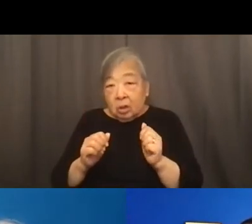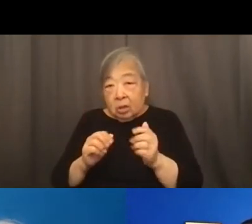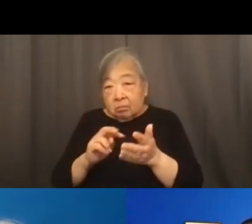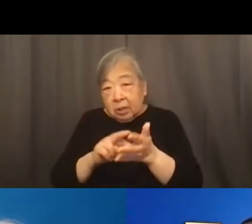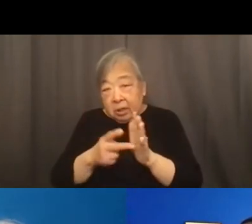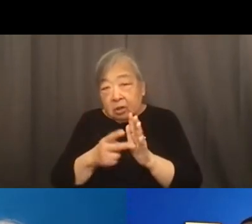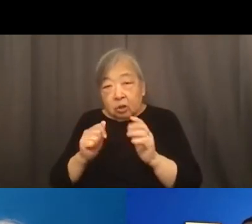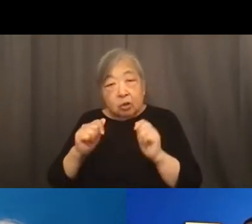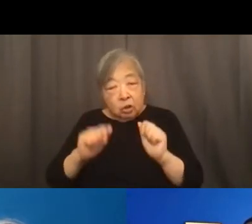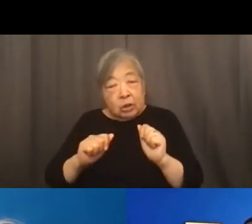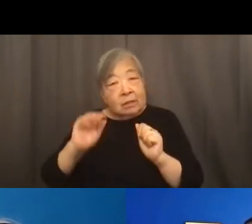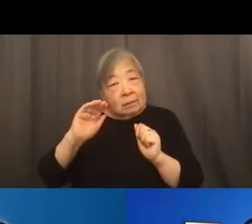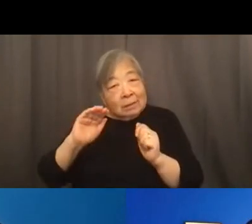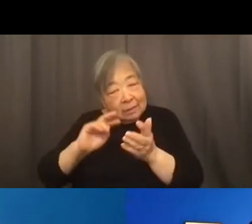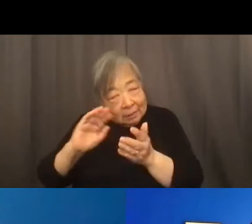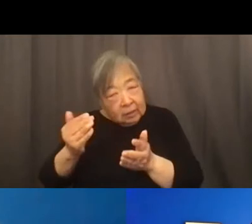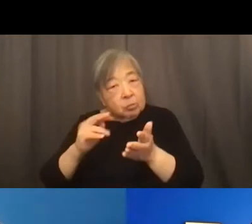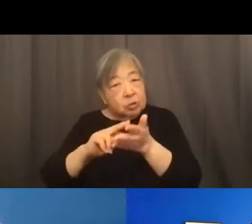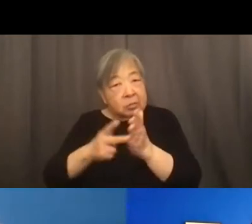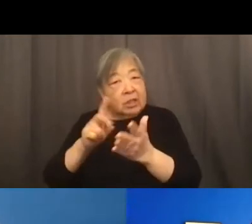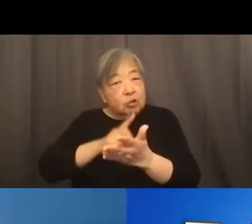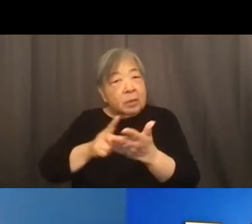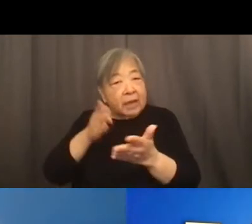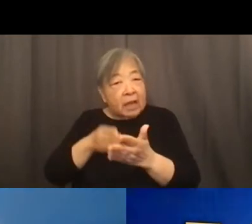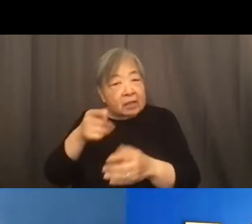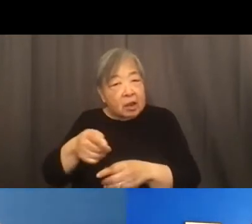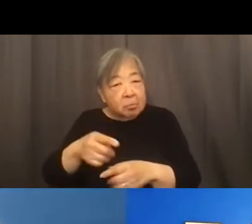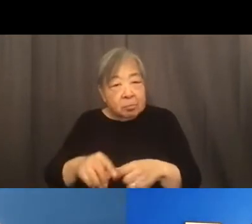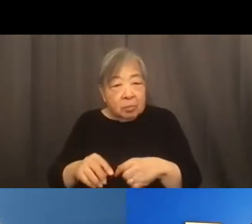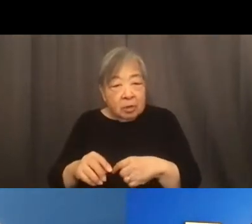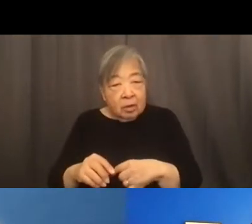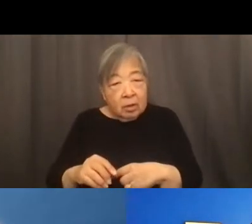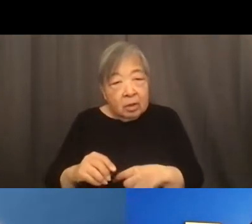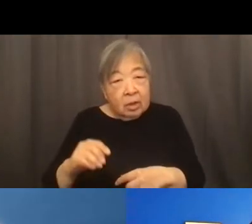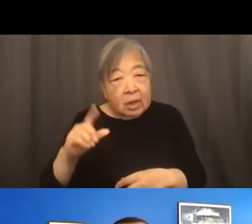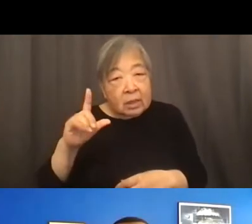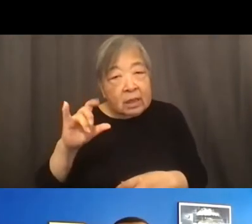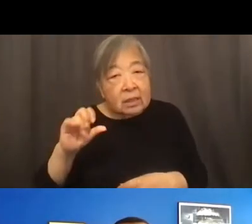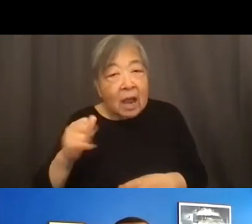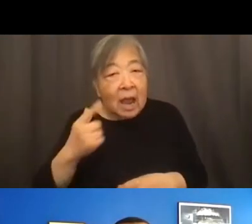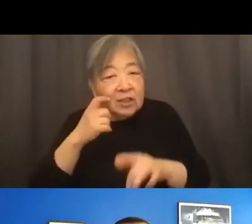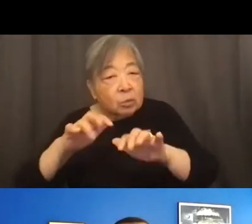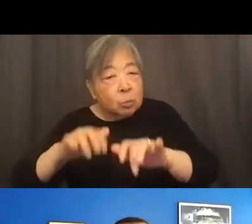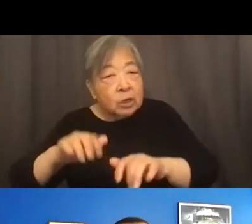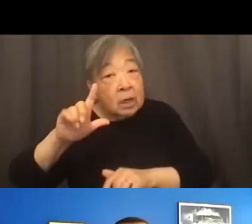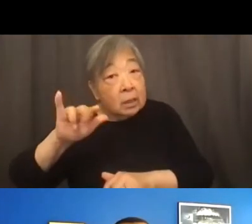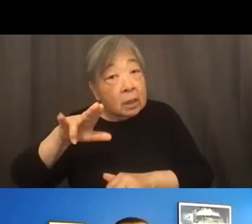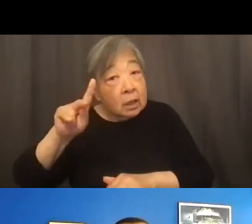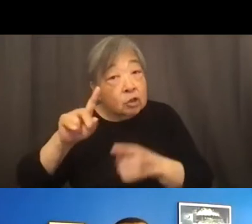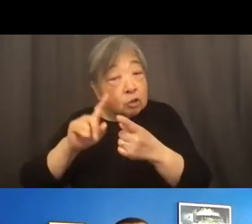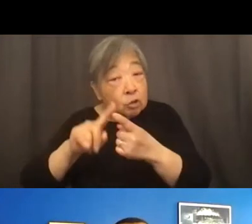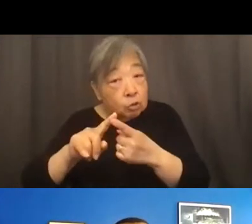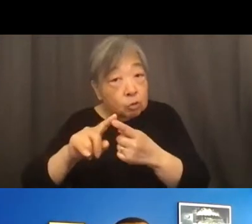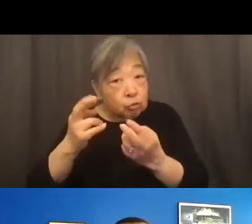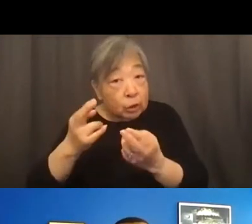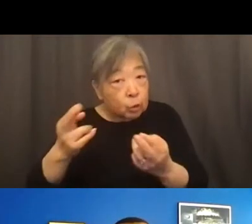and Alan I just put a link to a resource that might be helpful to folks in the chat box